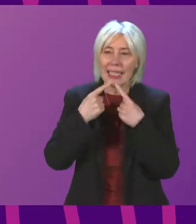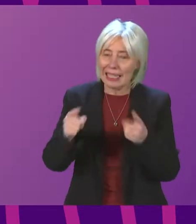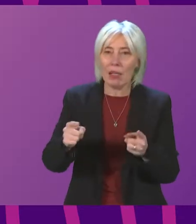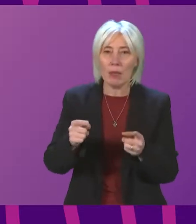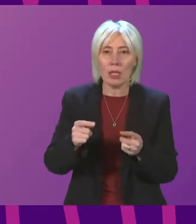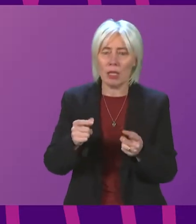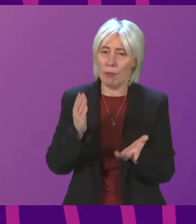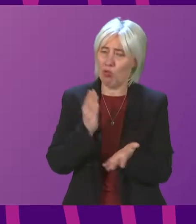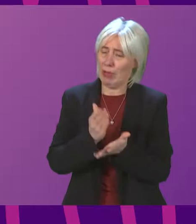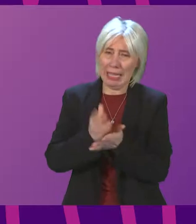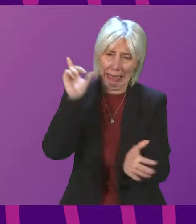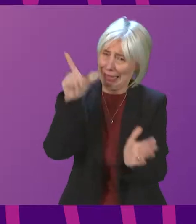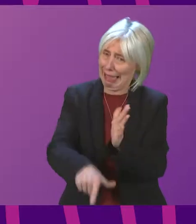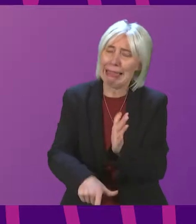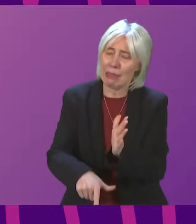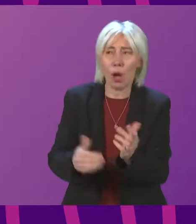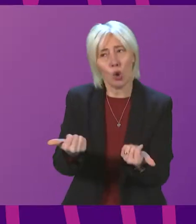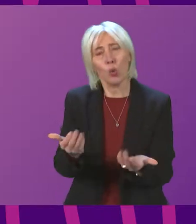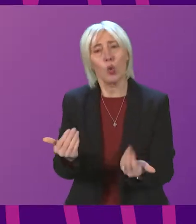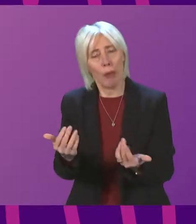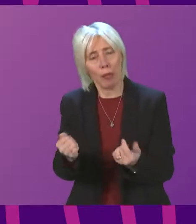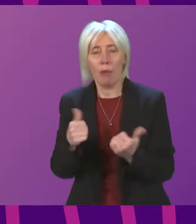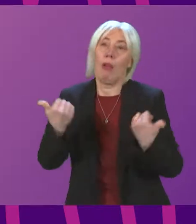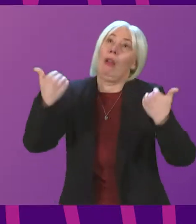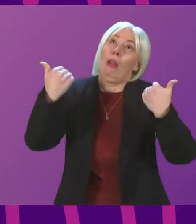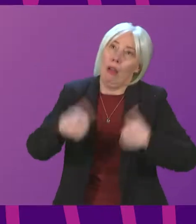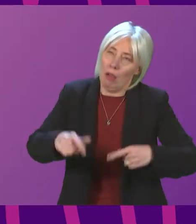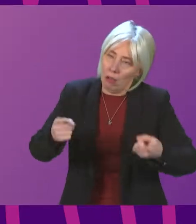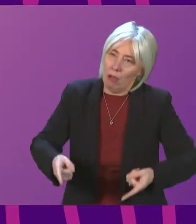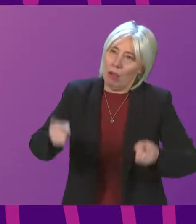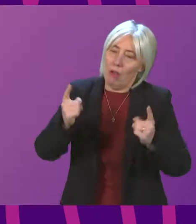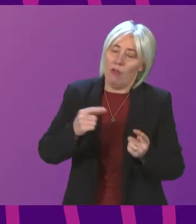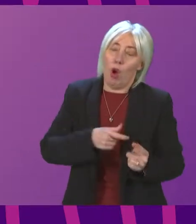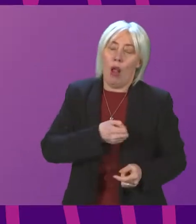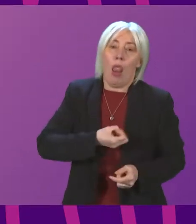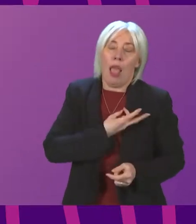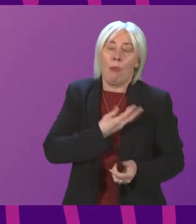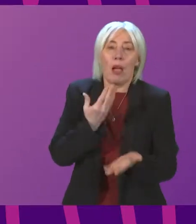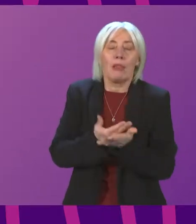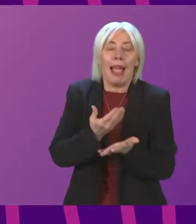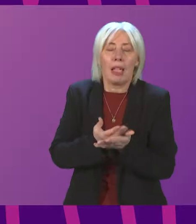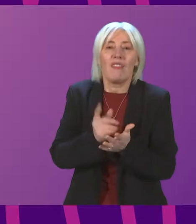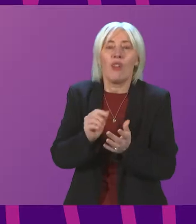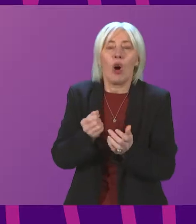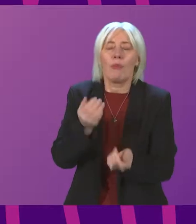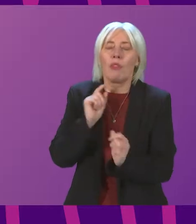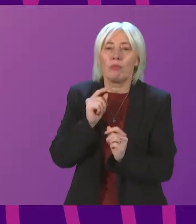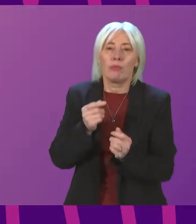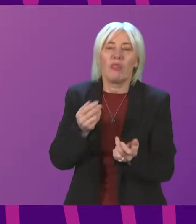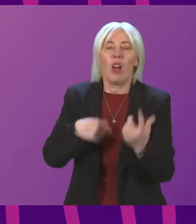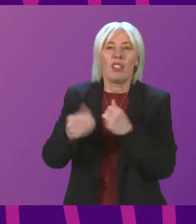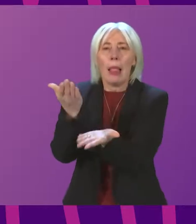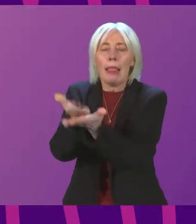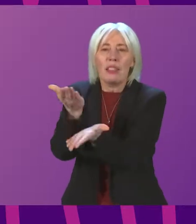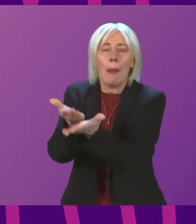late though it is. The cabinet secretary has finally listened to labour demands for an appeals system which is free, takes into account exceptional